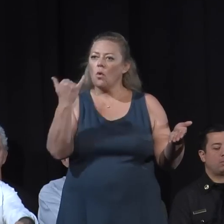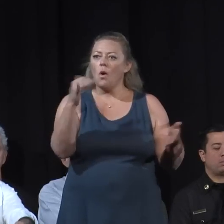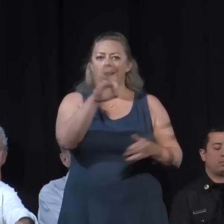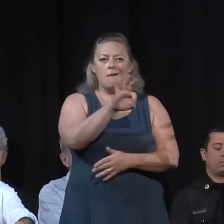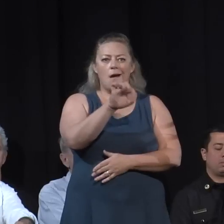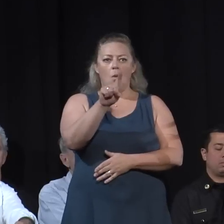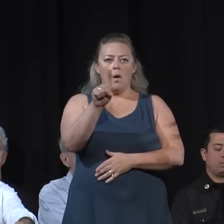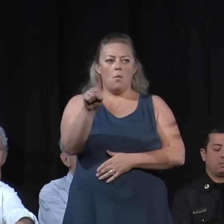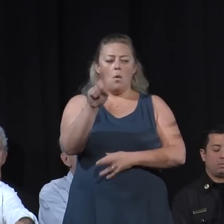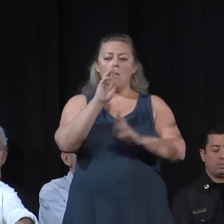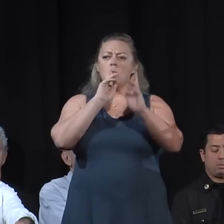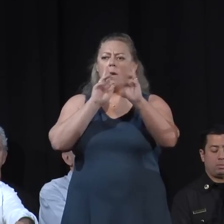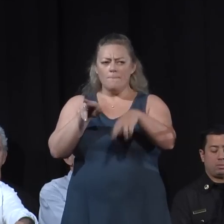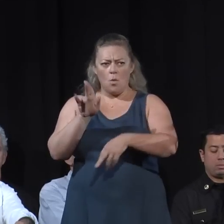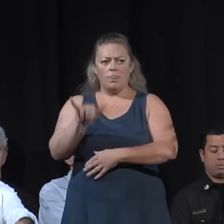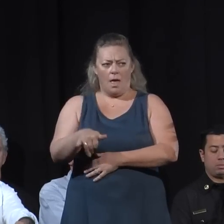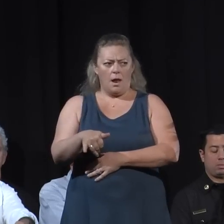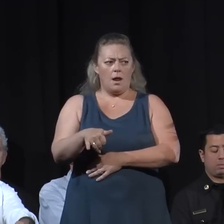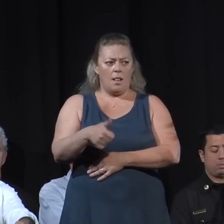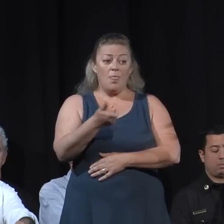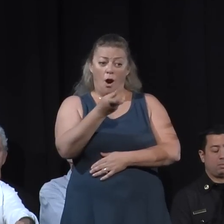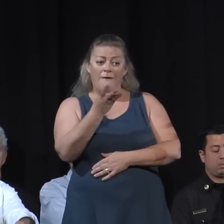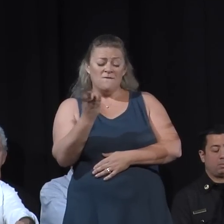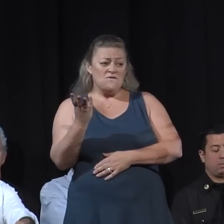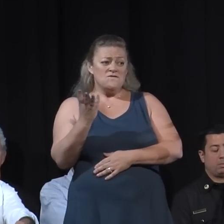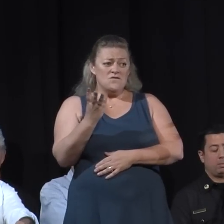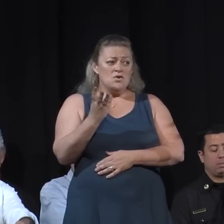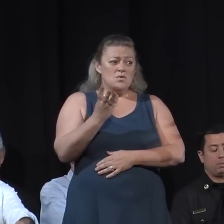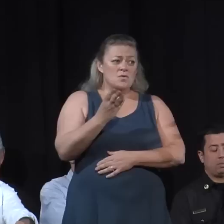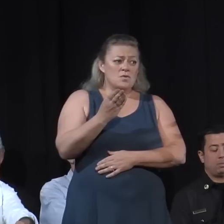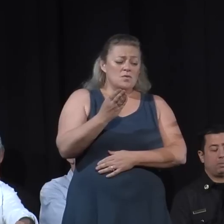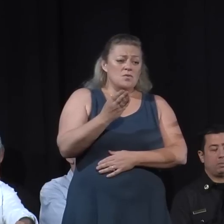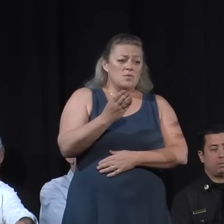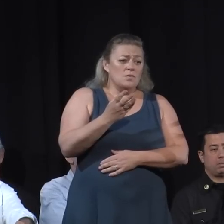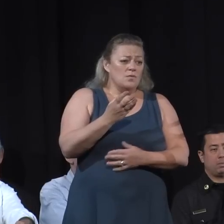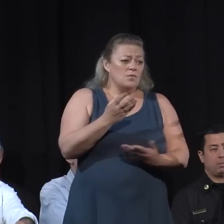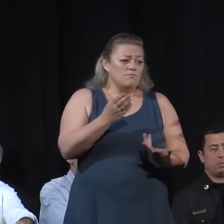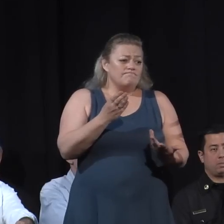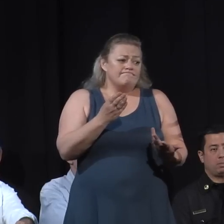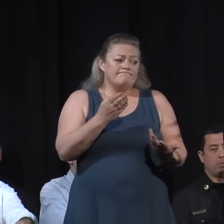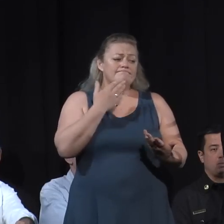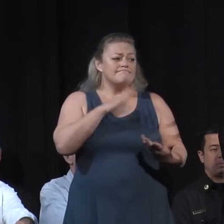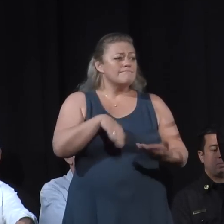that it's a few criminals doing this and we can get them in custody and put an end to it quickly.